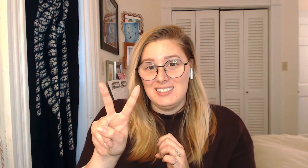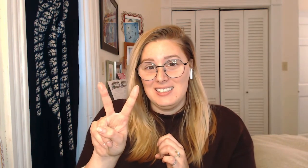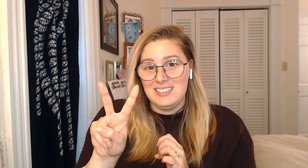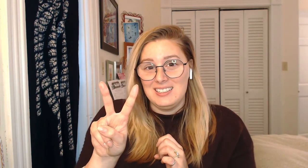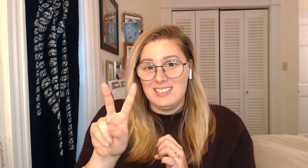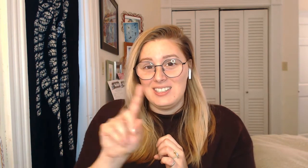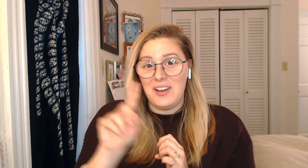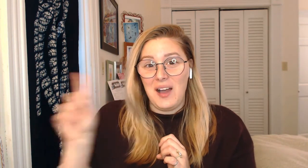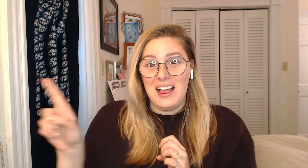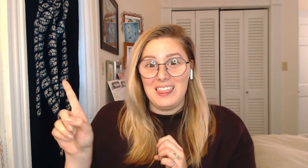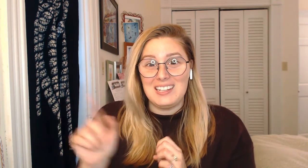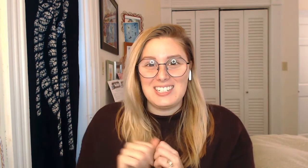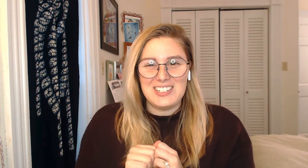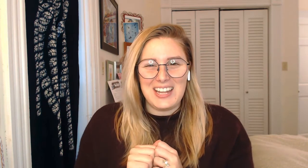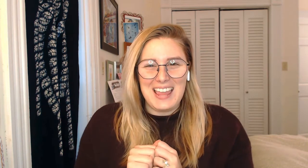So let's enjoy that.